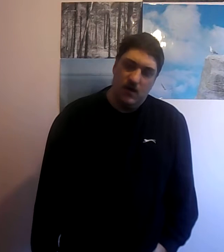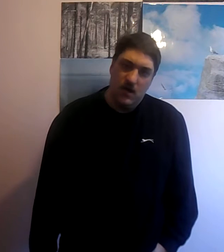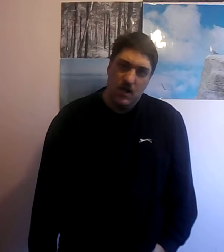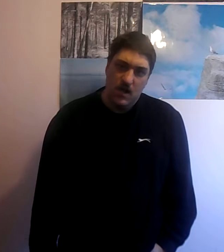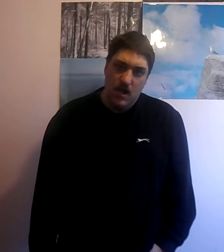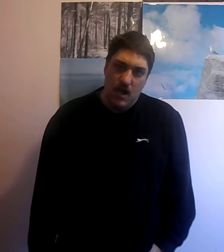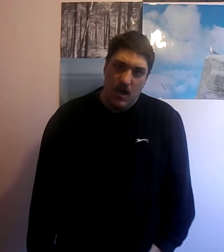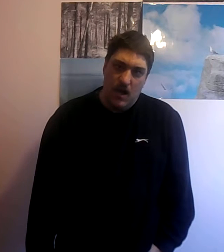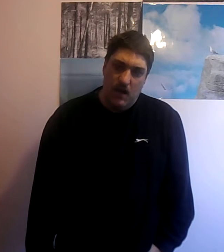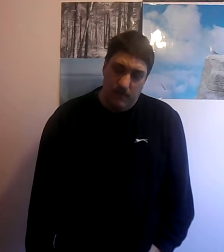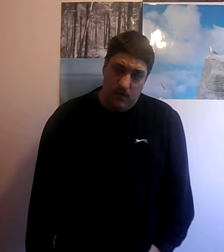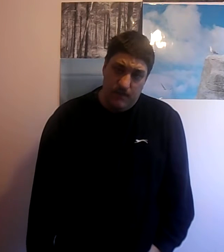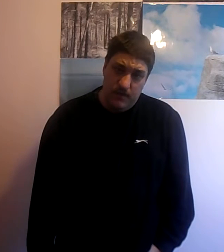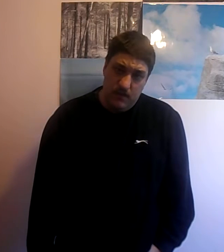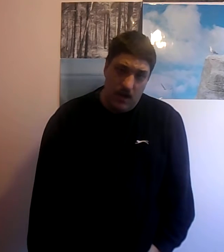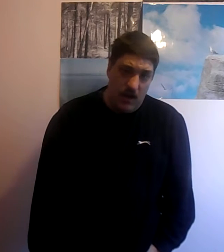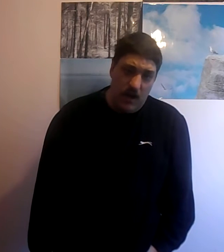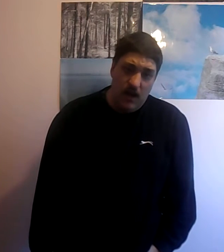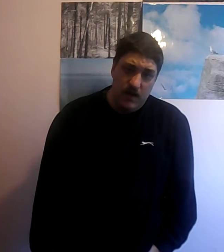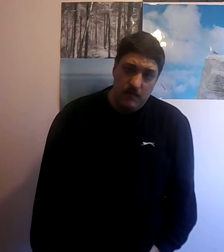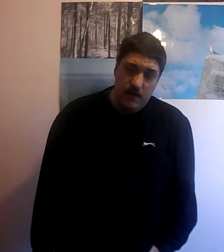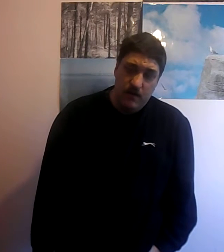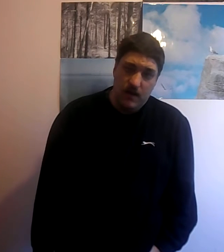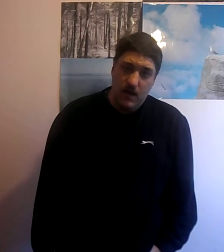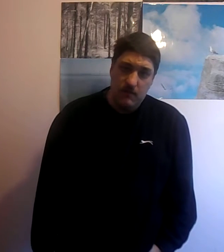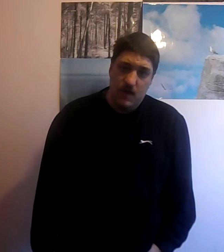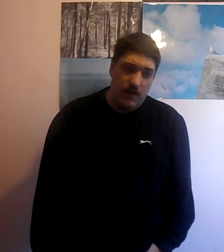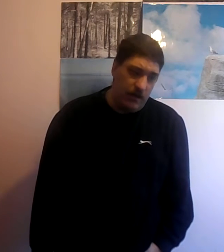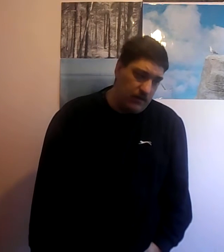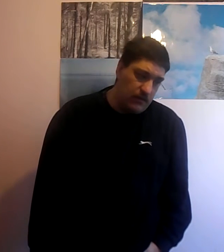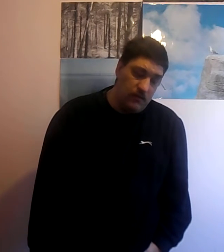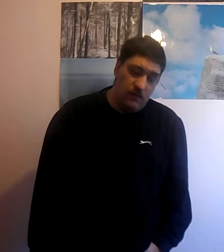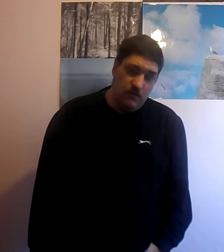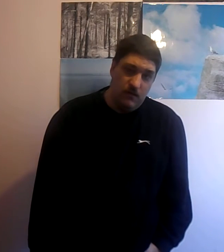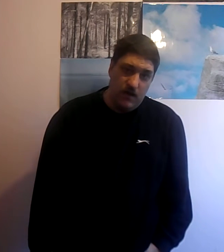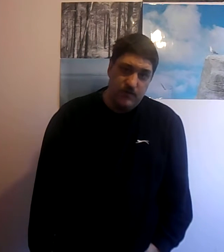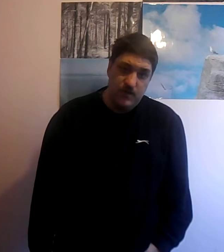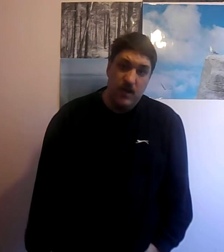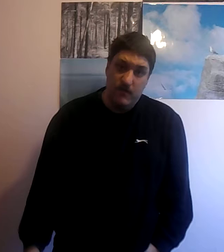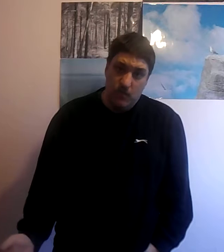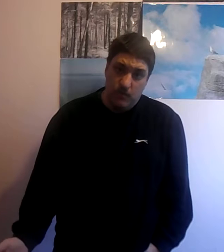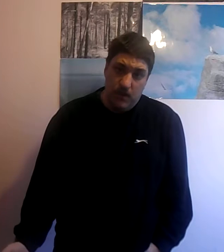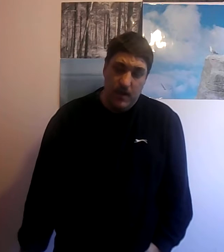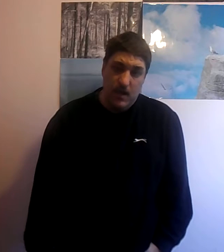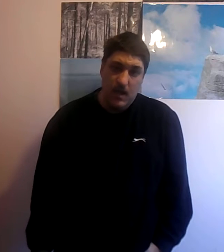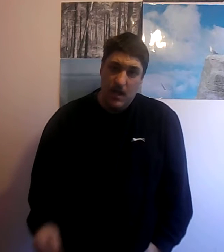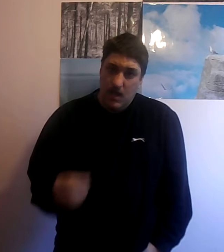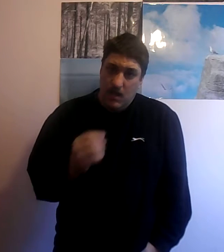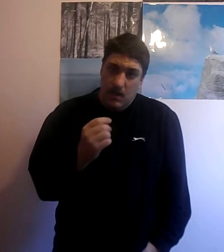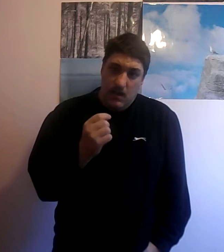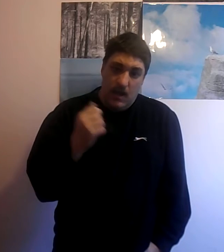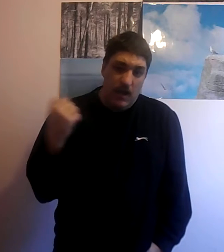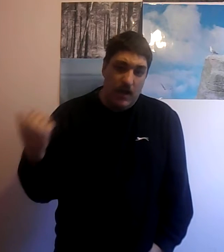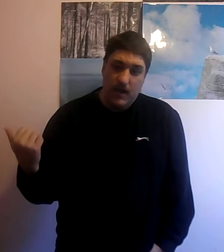I've loved I like the Mario games I like Ashrineer and would play it I like